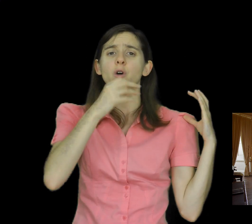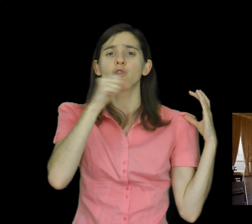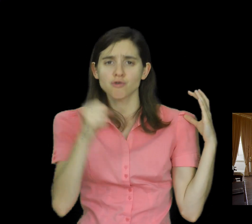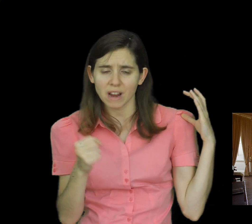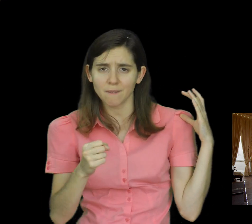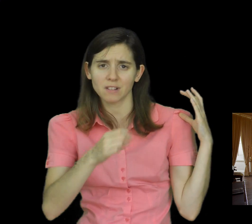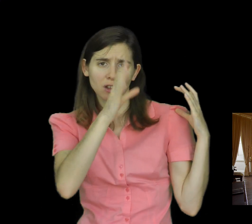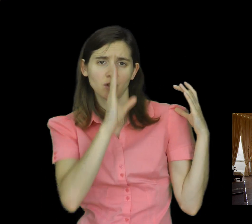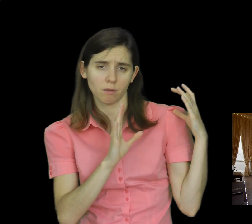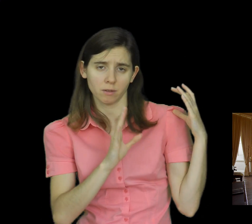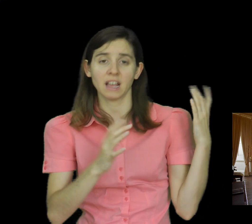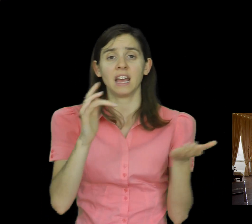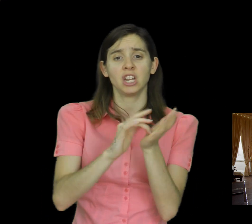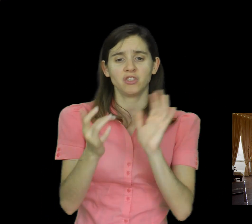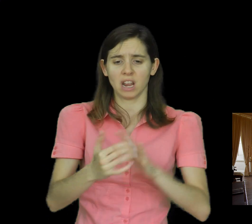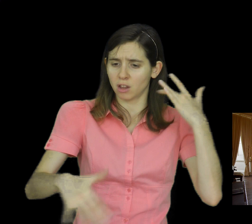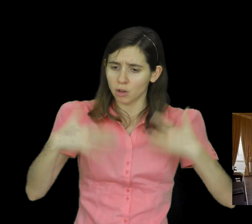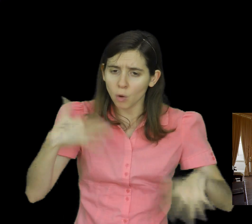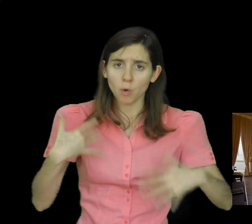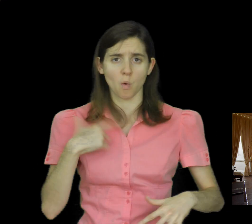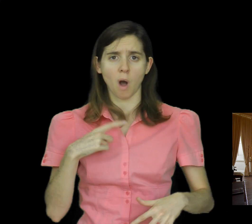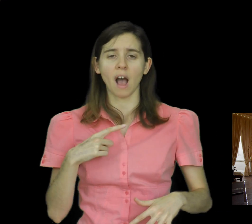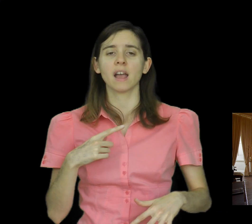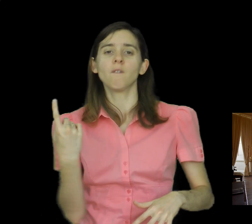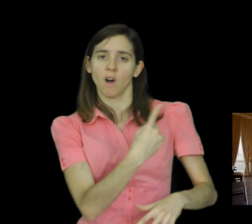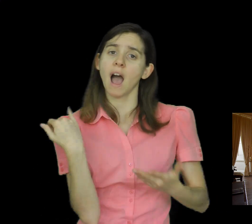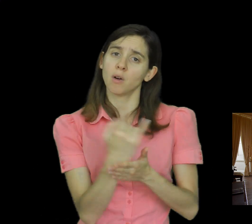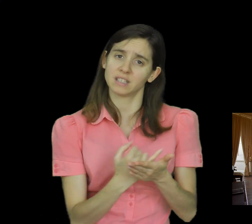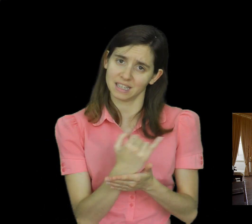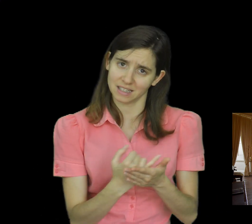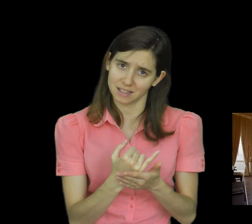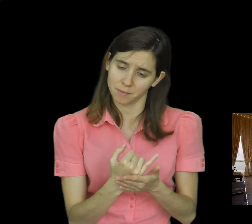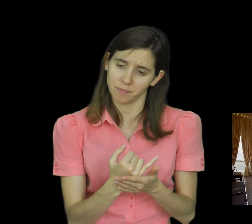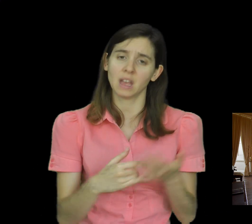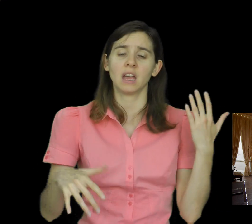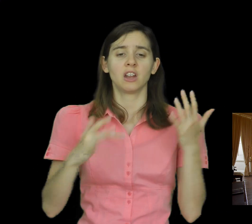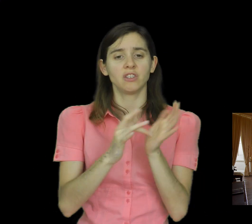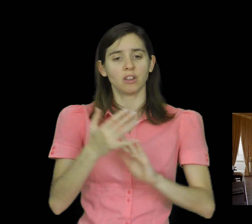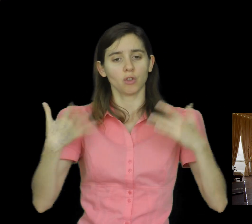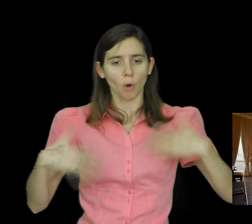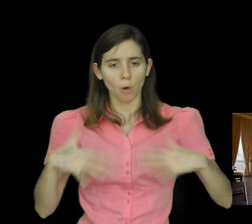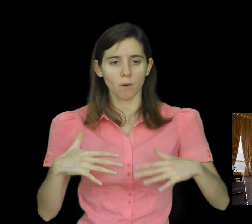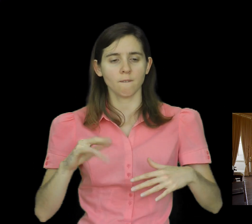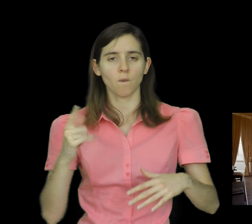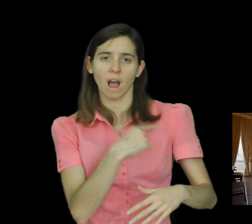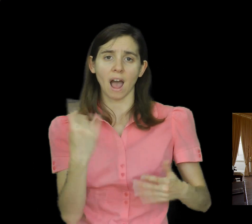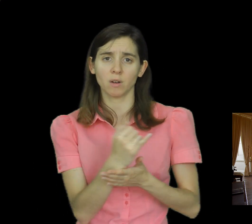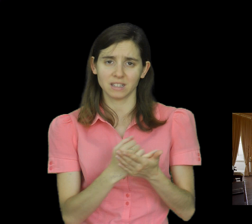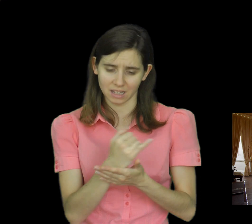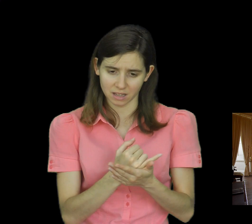He was wounded for our transgressions. He was bruised for our iniquities. And by his stripes